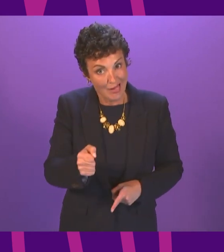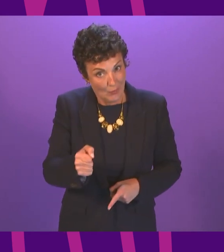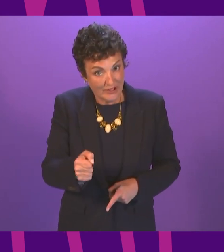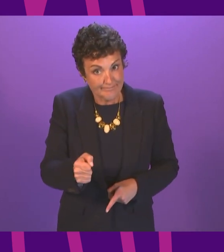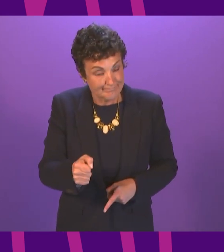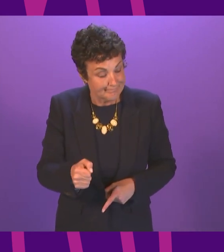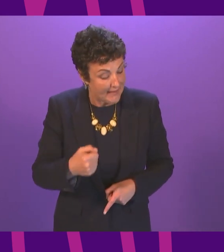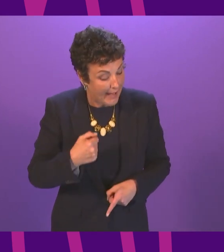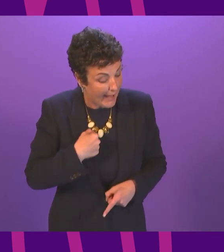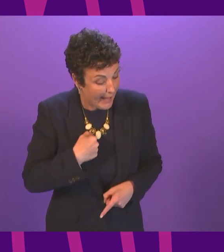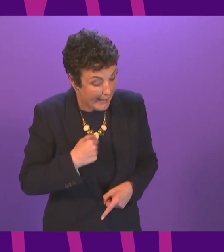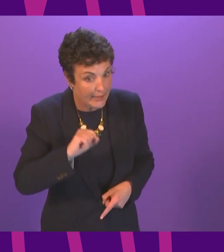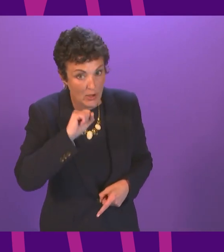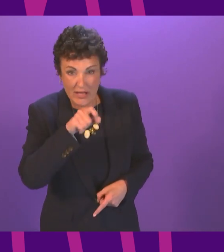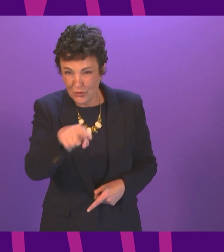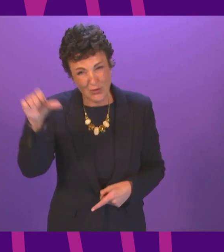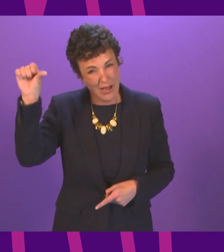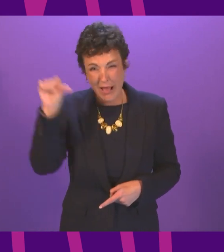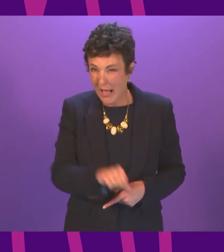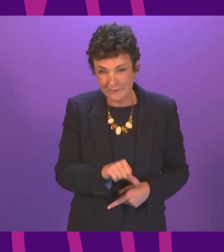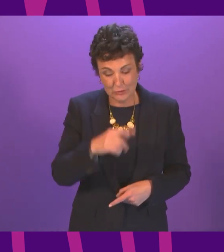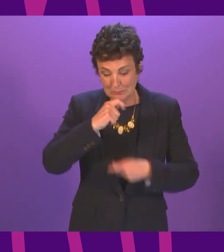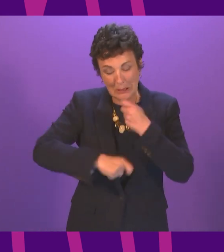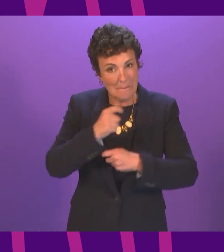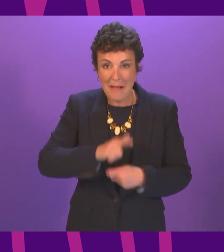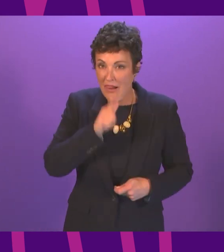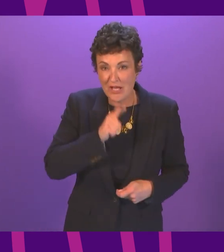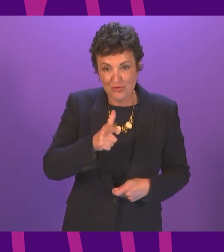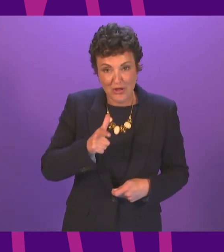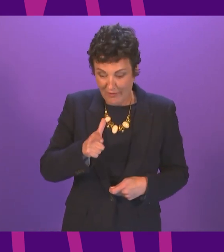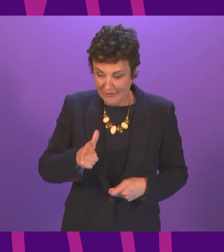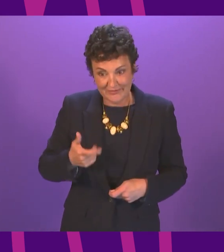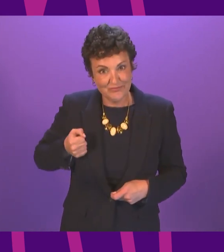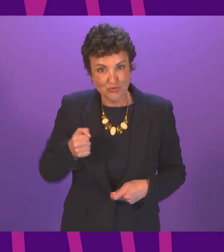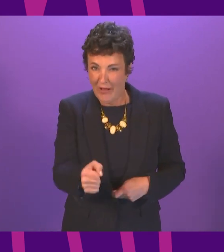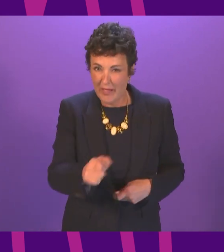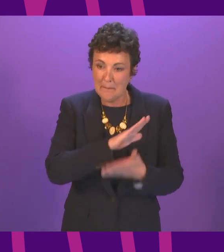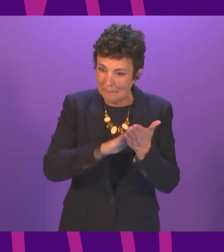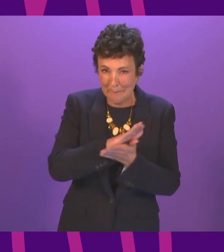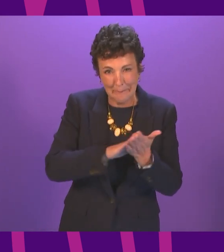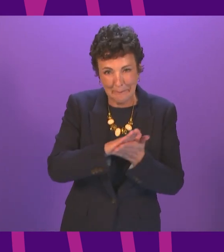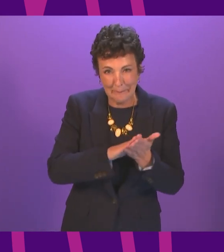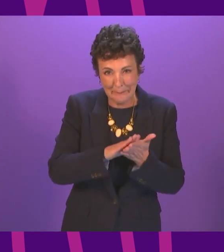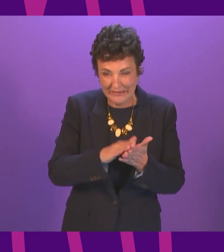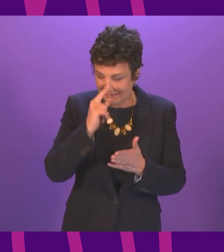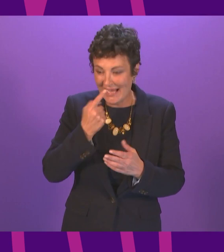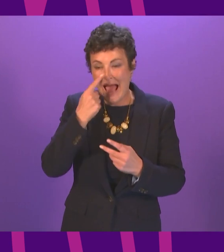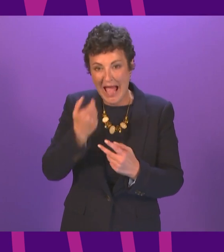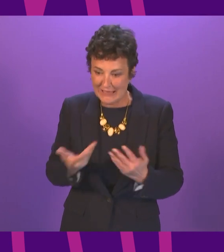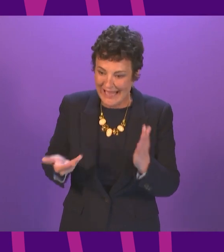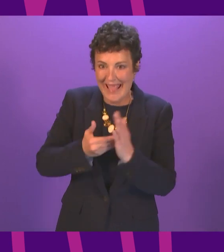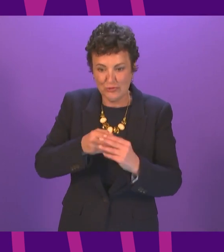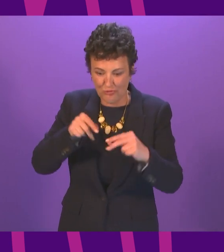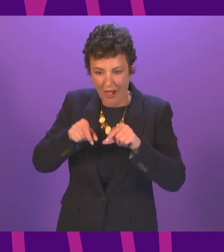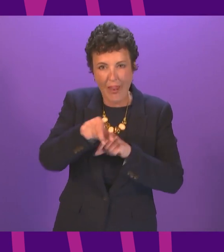by duelling and electrifying the line I hope the railway will better serve the needs of the people of East Colbride